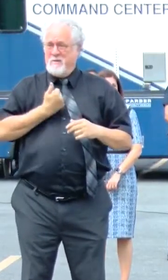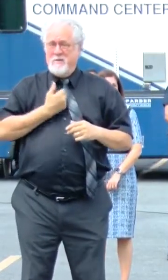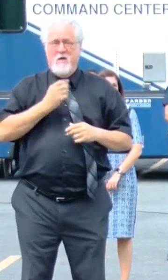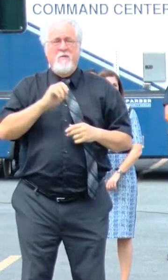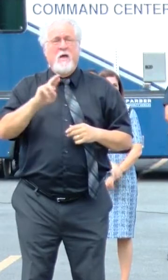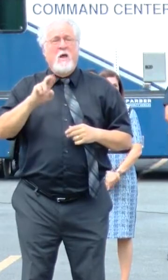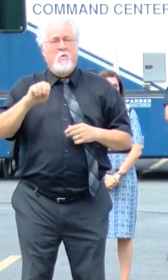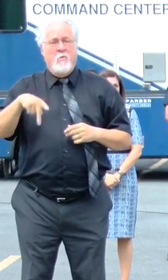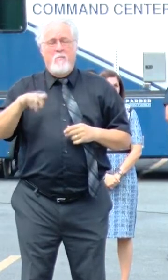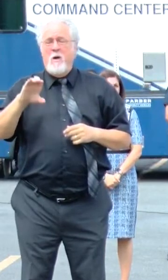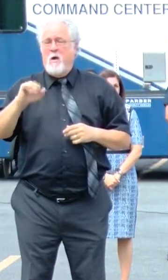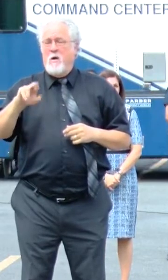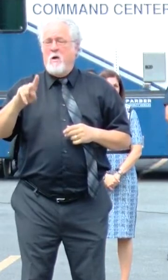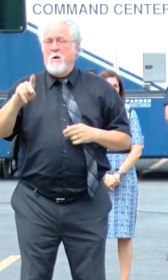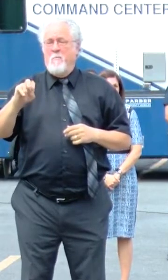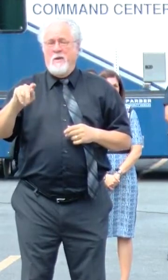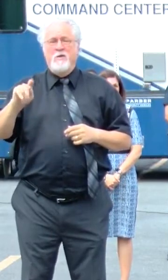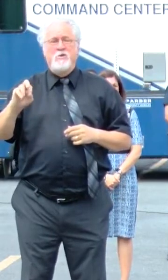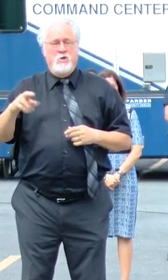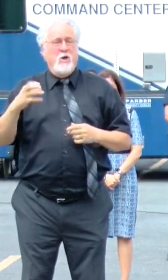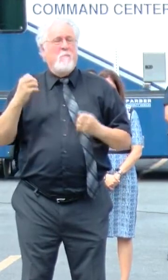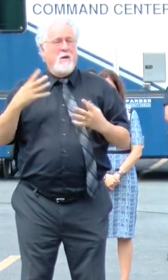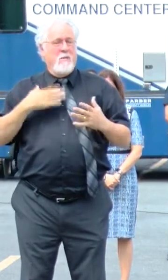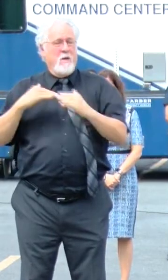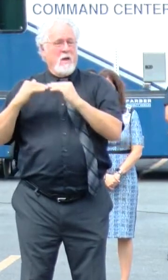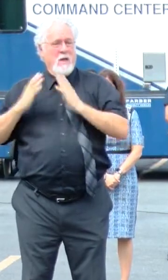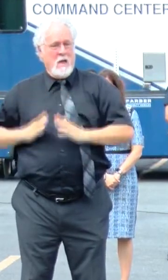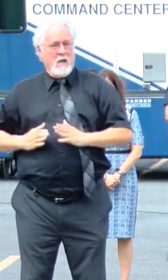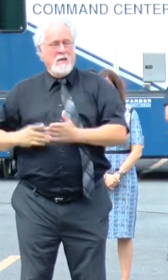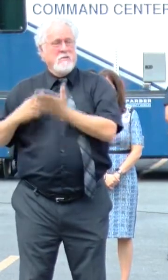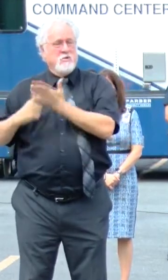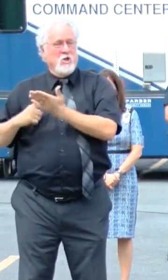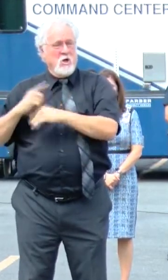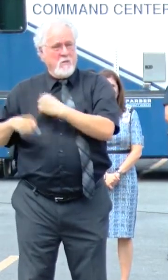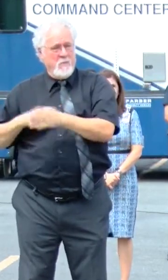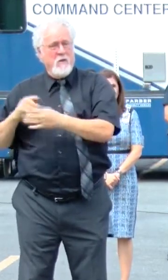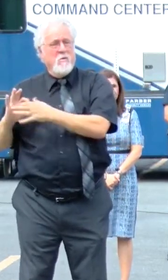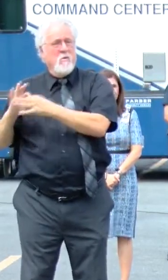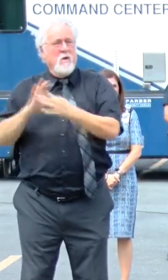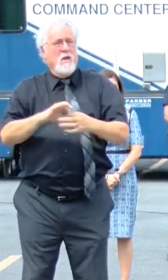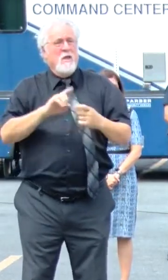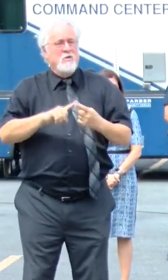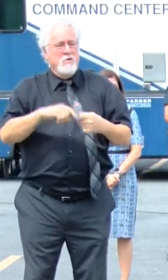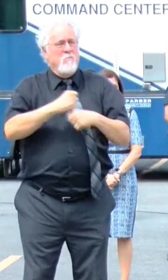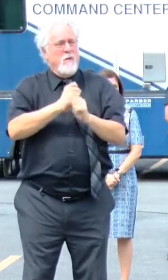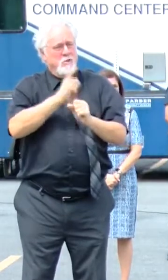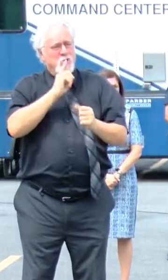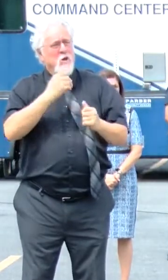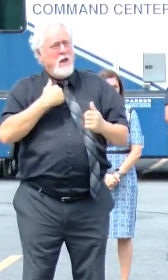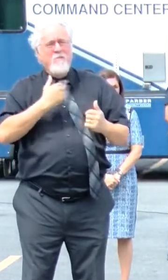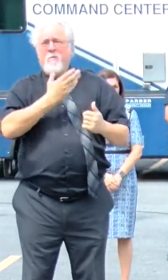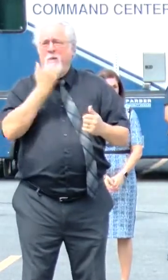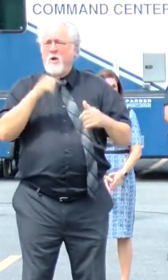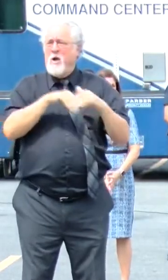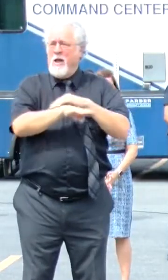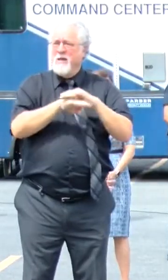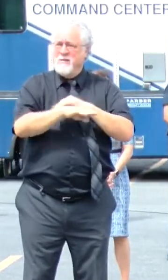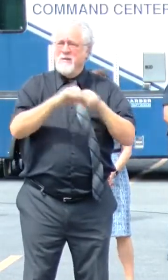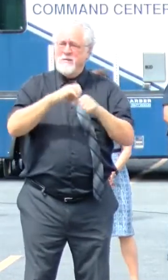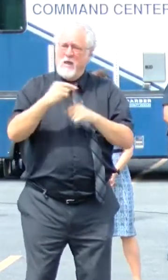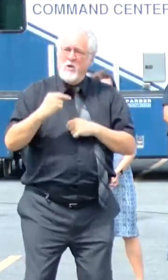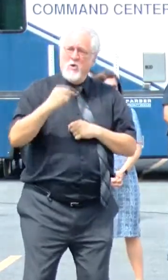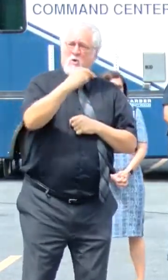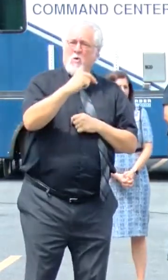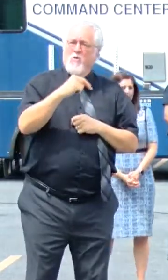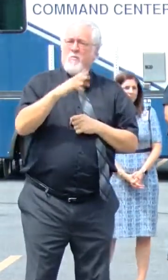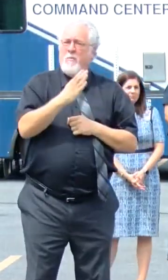Representative Carpenter and many of my colleagues have been talking about as it relates to ensuring we have better access in the northern part